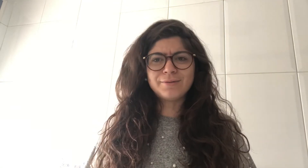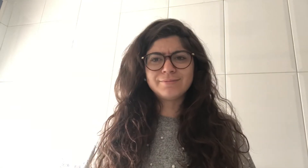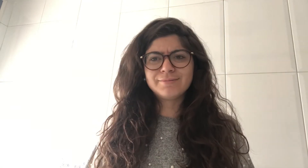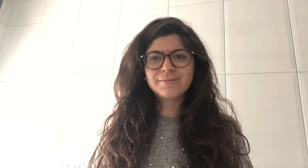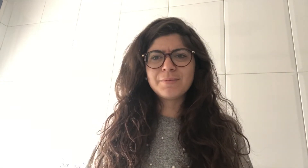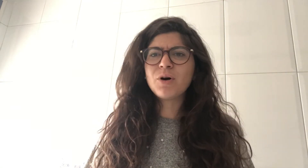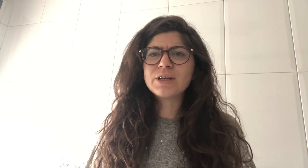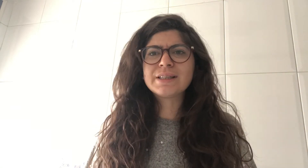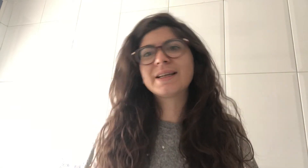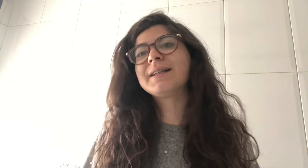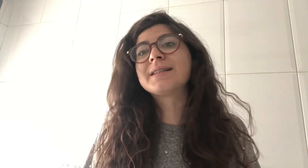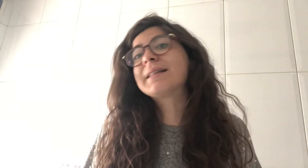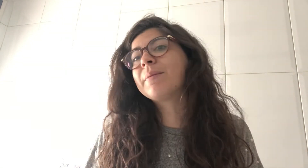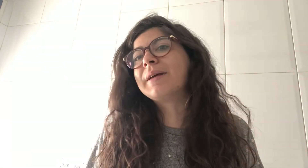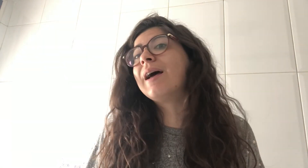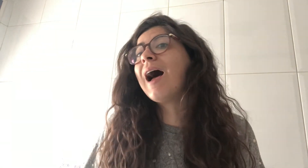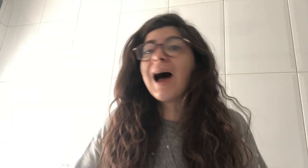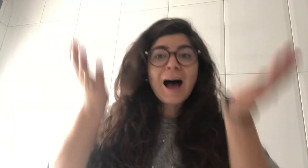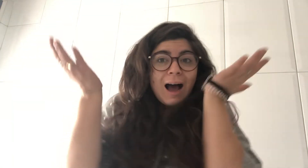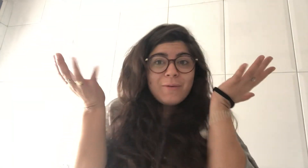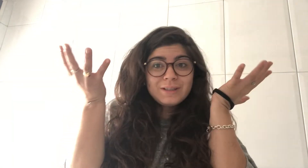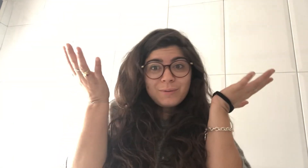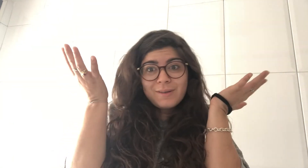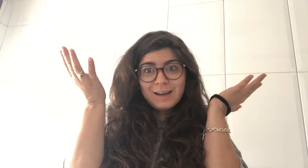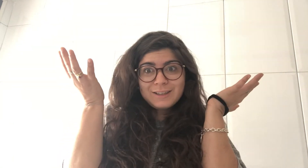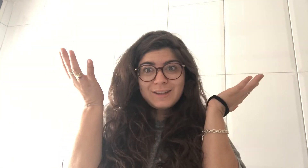boys girls tell me how is the weather like today